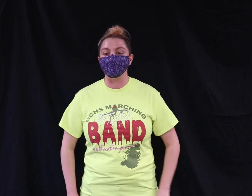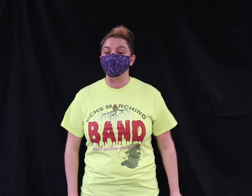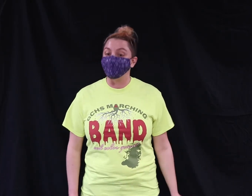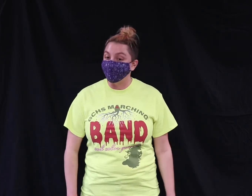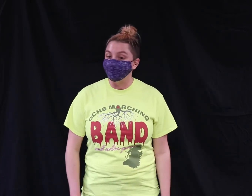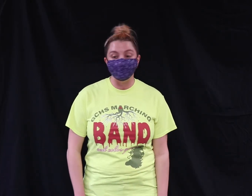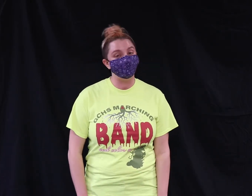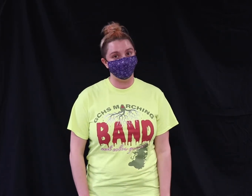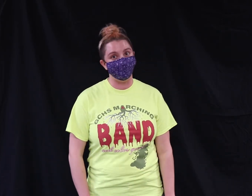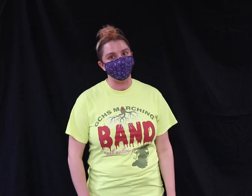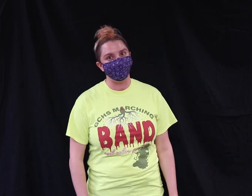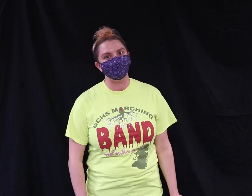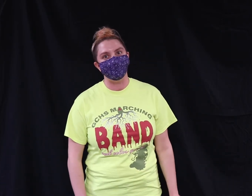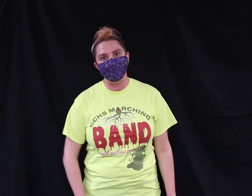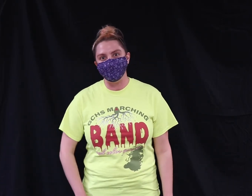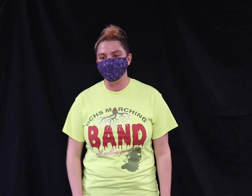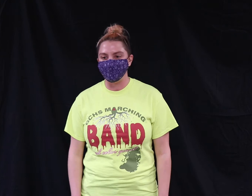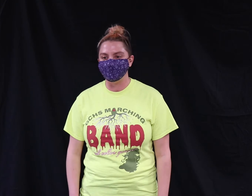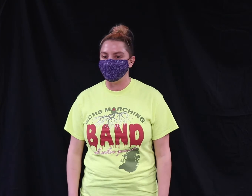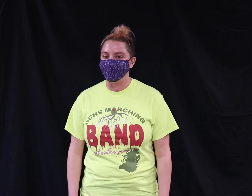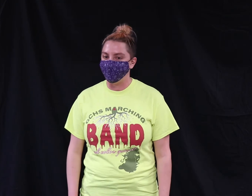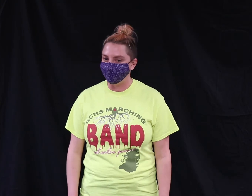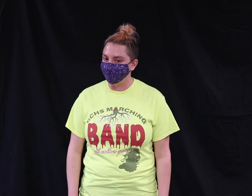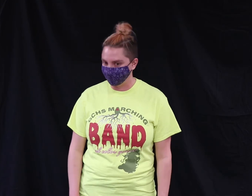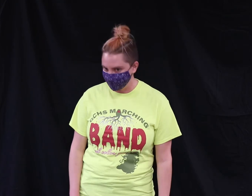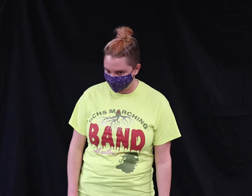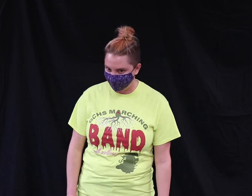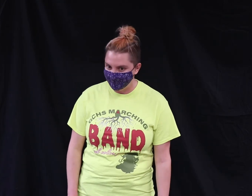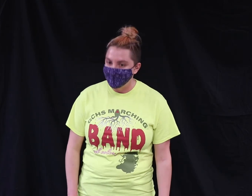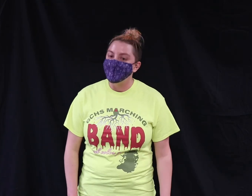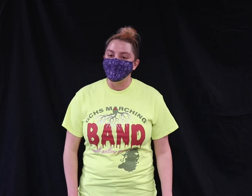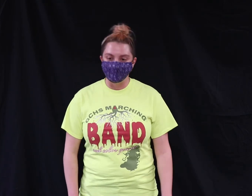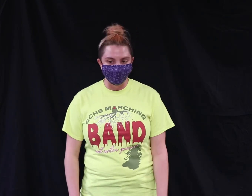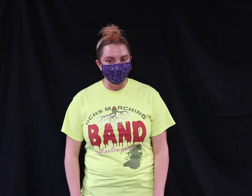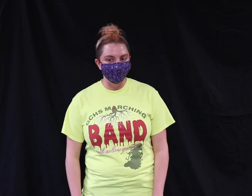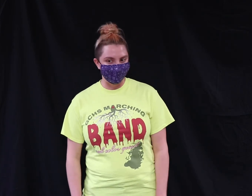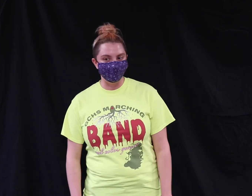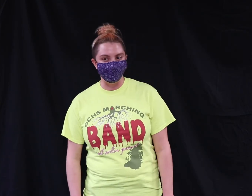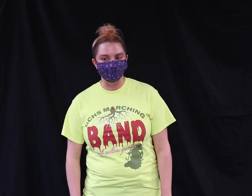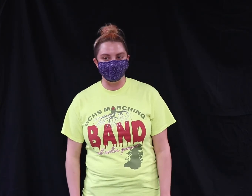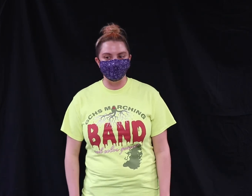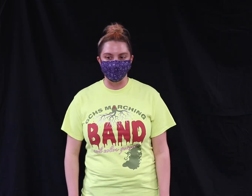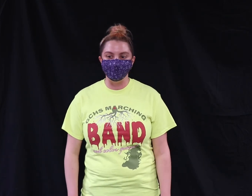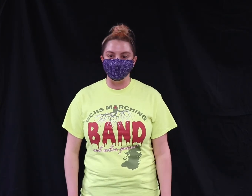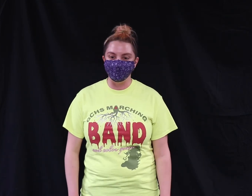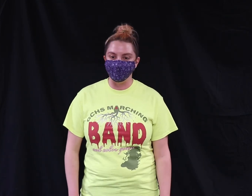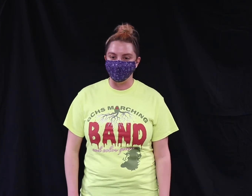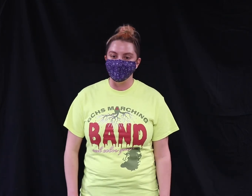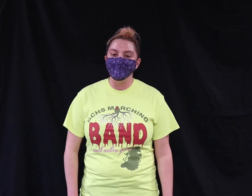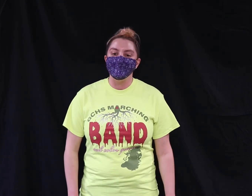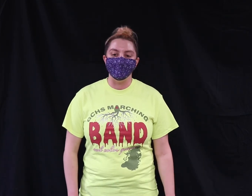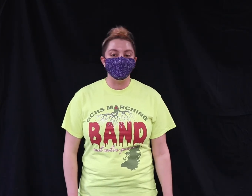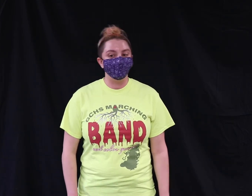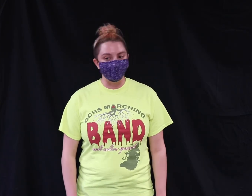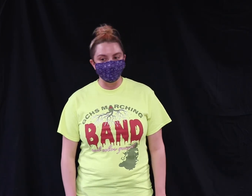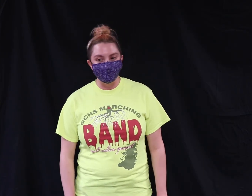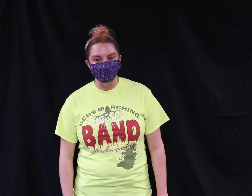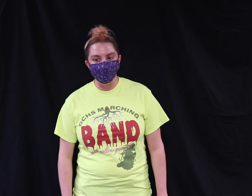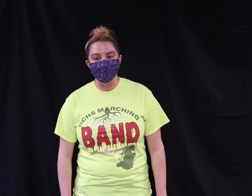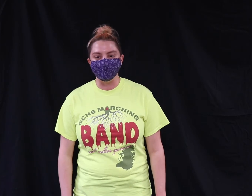their 4th place finish at the IHSA Harlem Regional. David Hernandez, Zevin Linbo, Eric Guzman, and